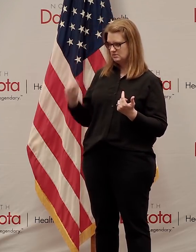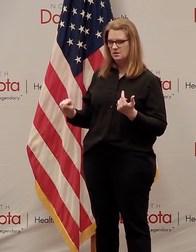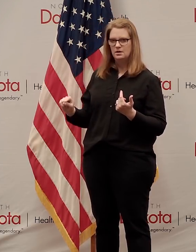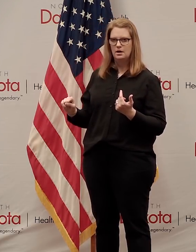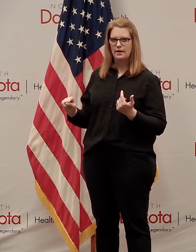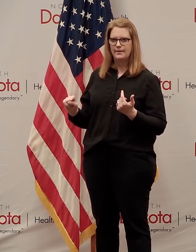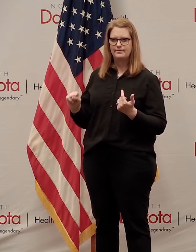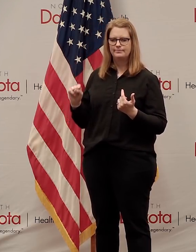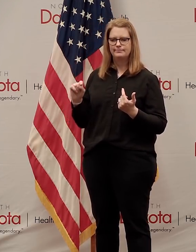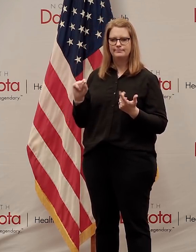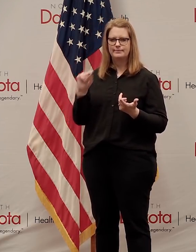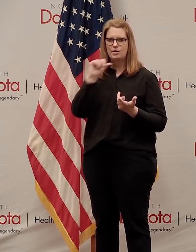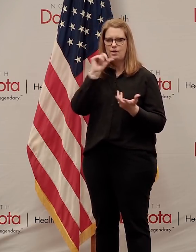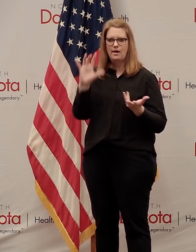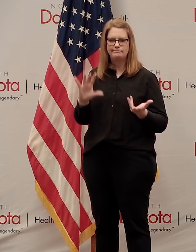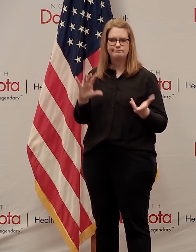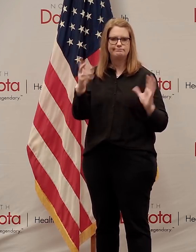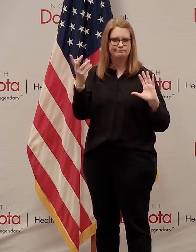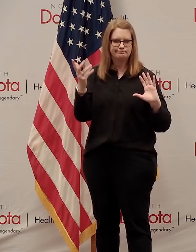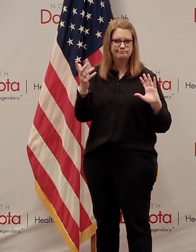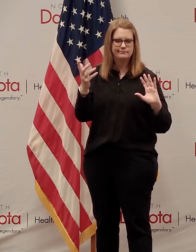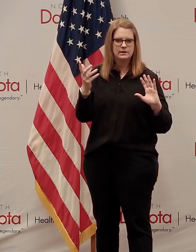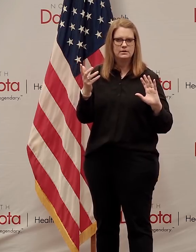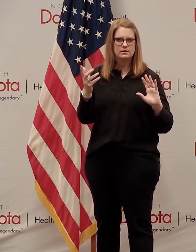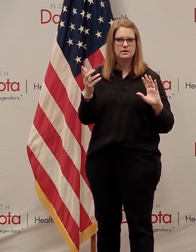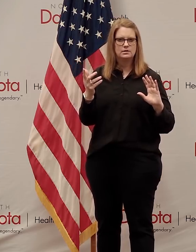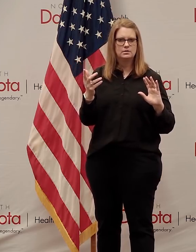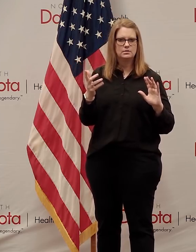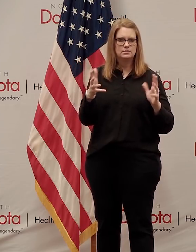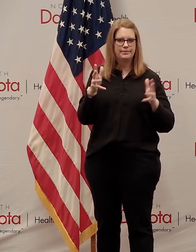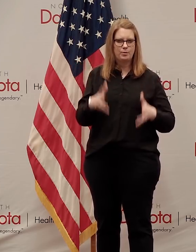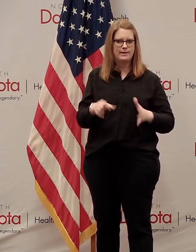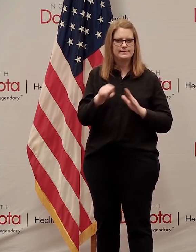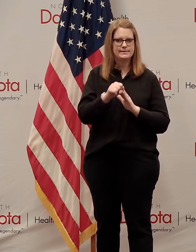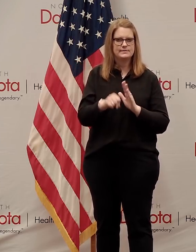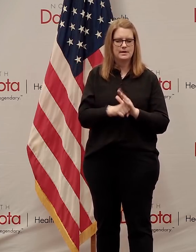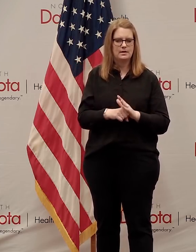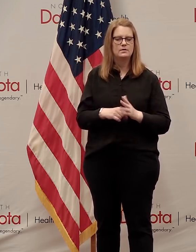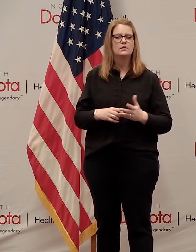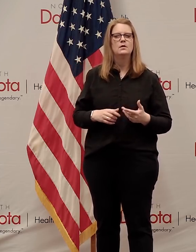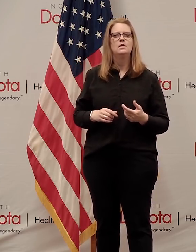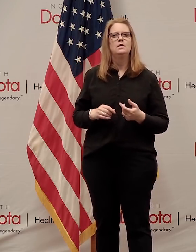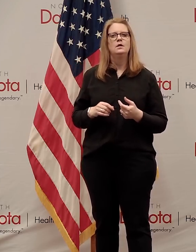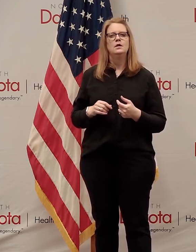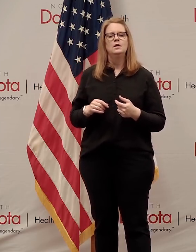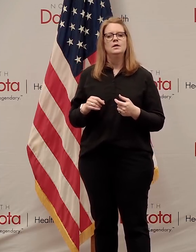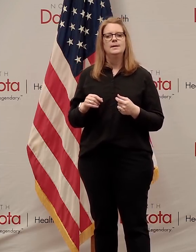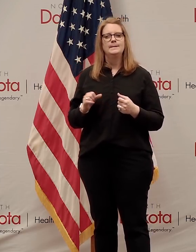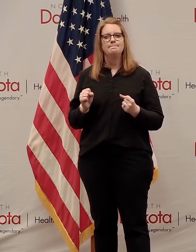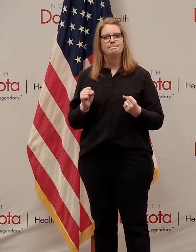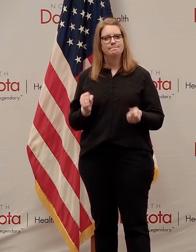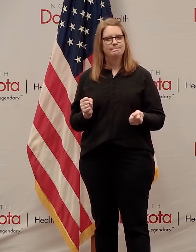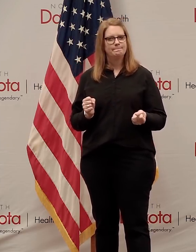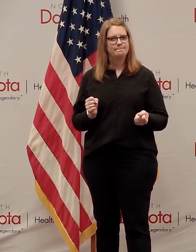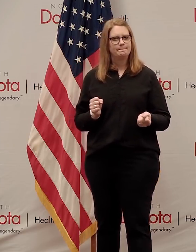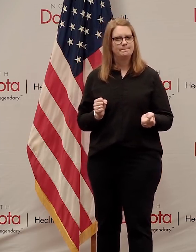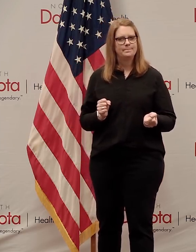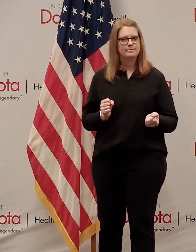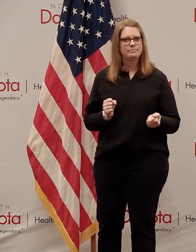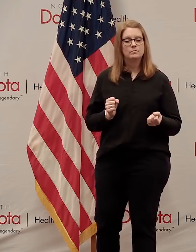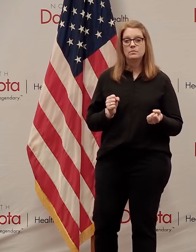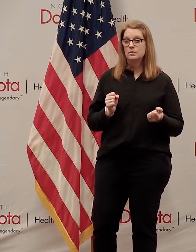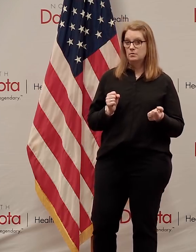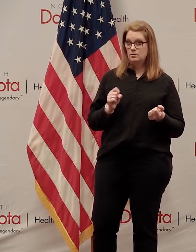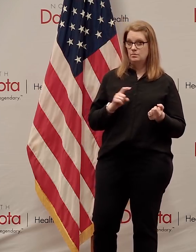shown, I mean, in terms of percent positives versus the test taken. So we want to be smart